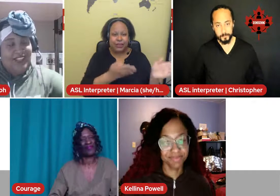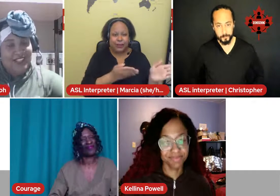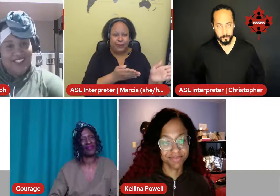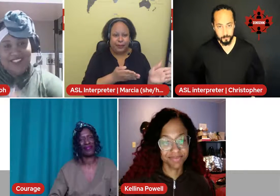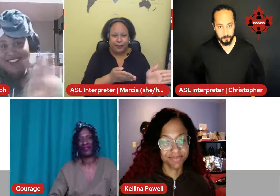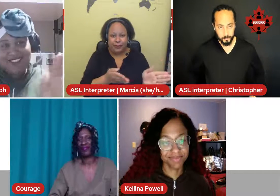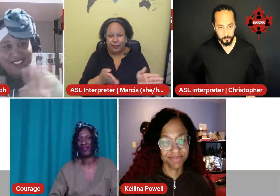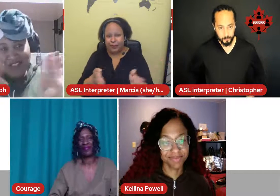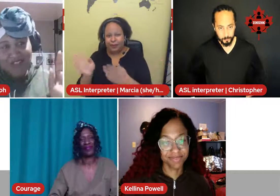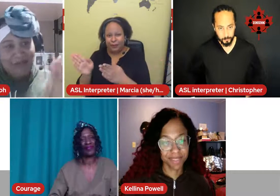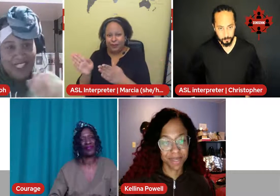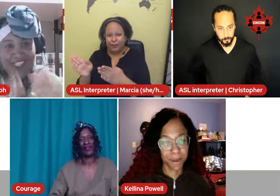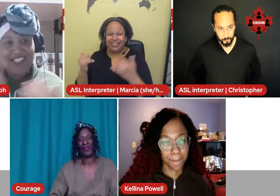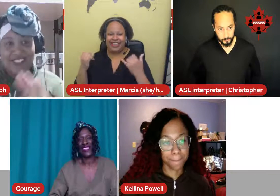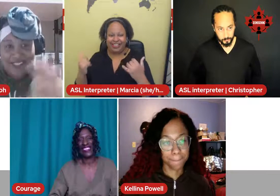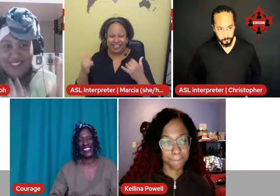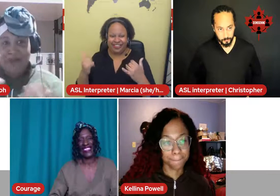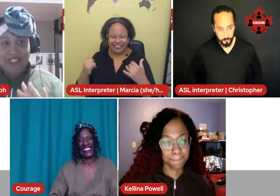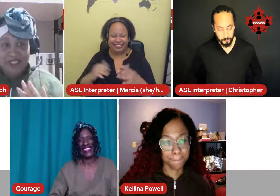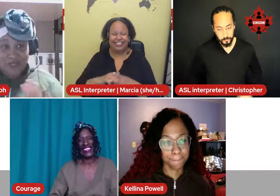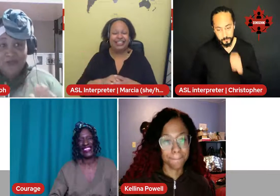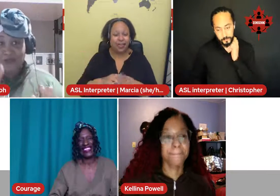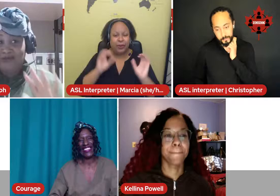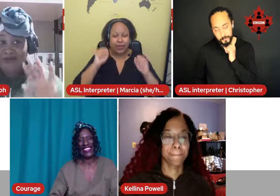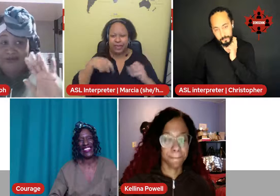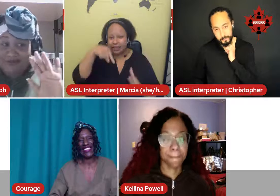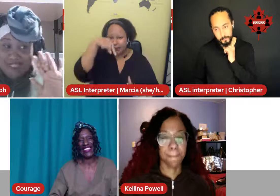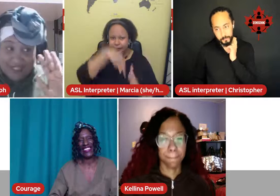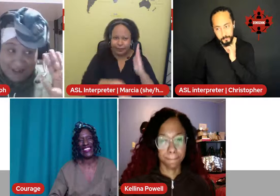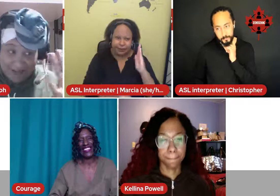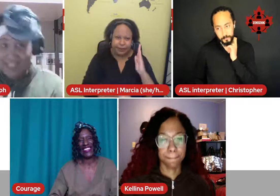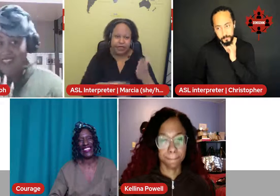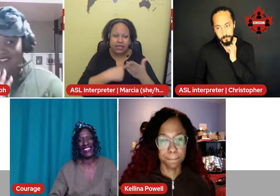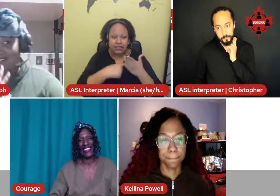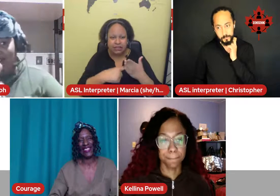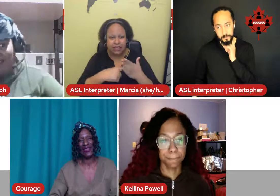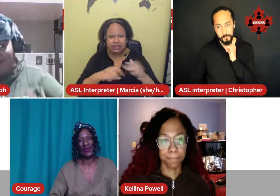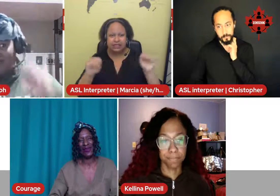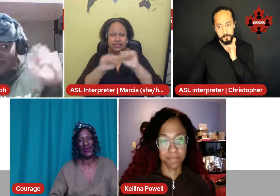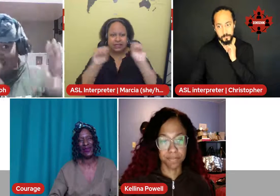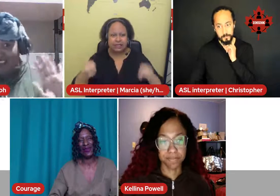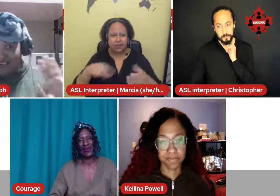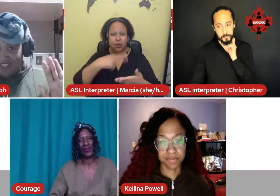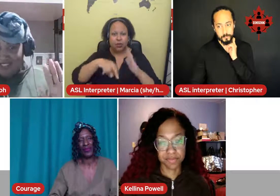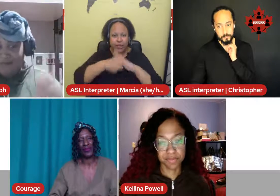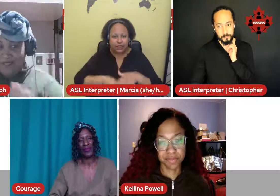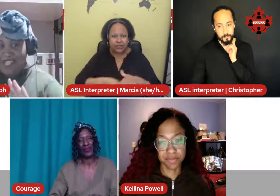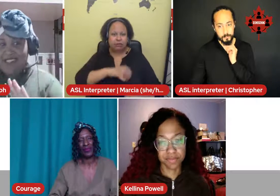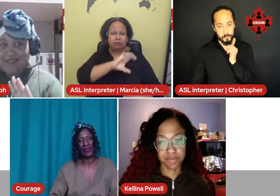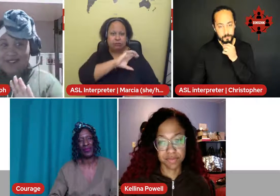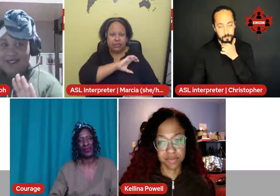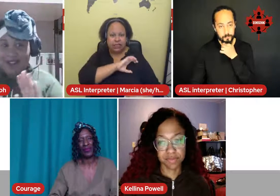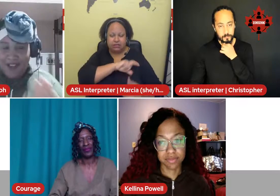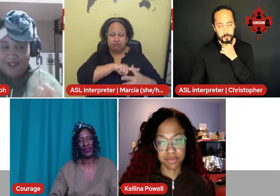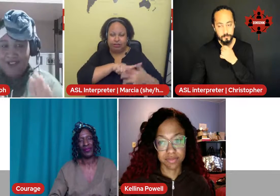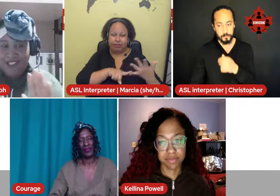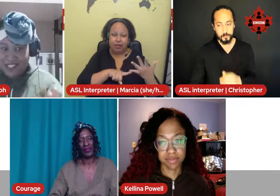you know, we can get deep into systemic racism and law enforcement and everything, but that's a conversation